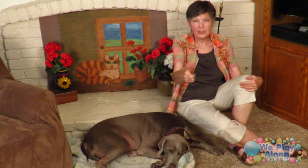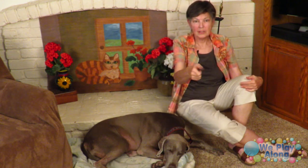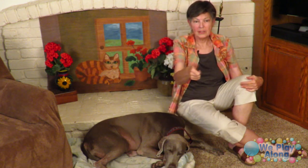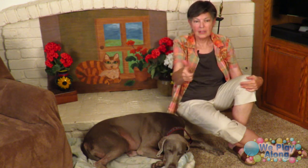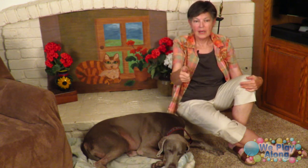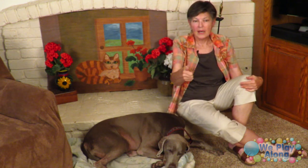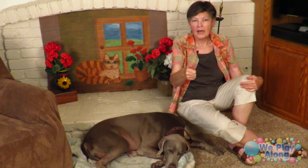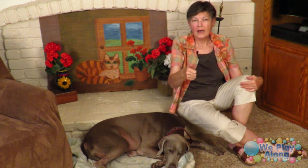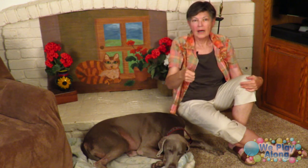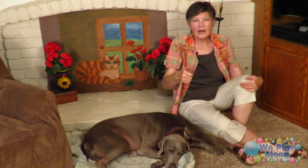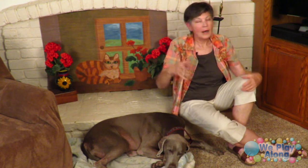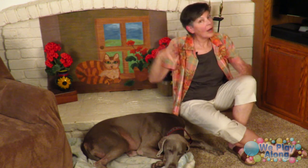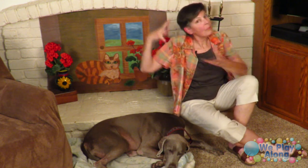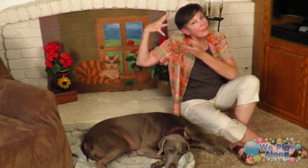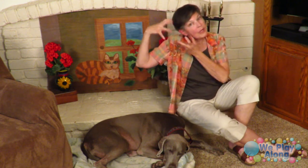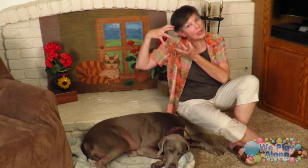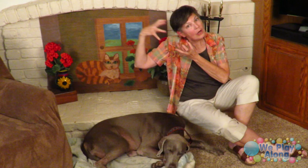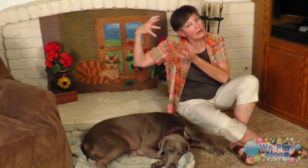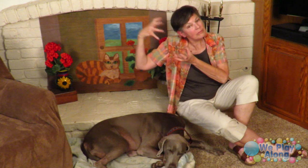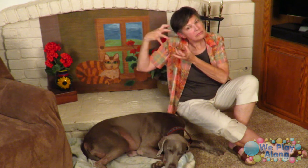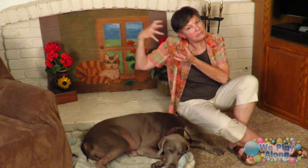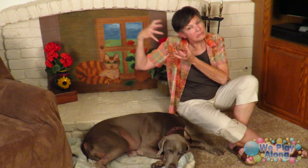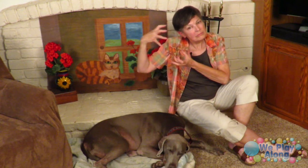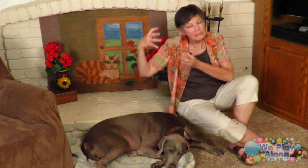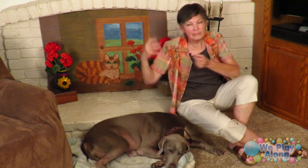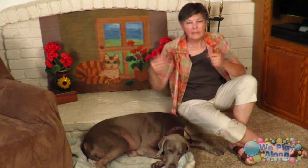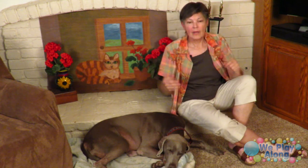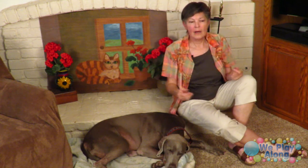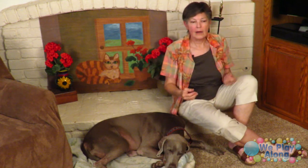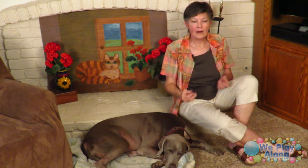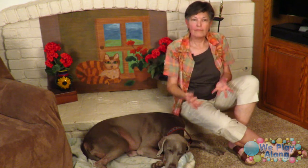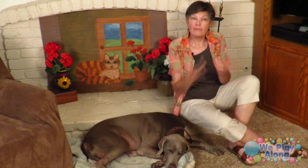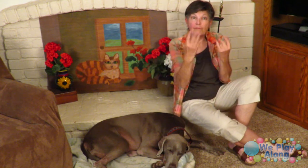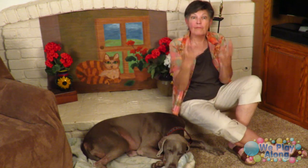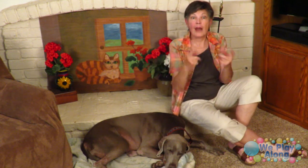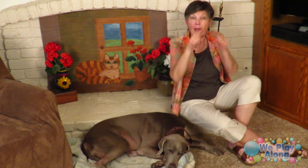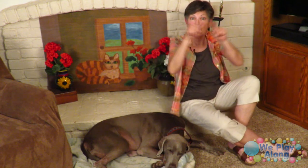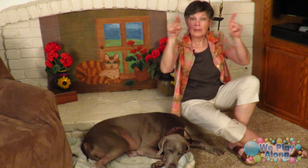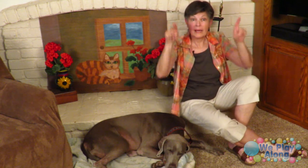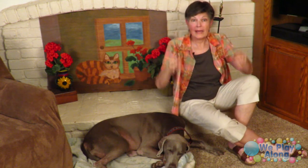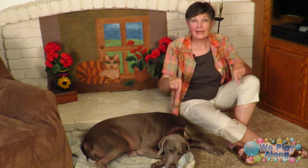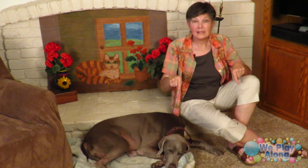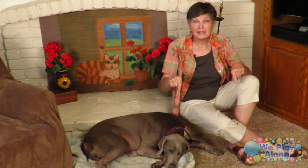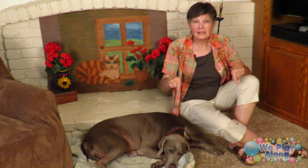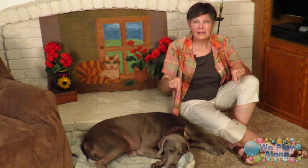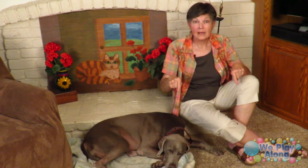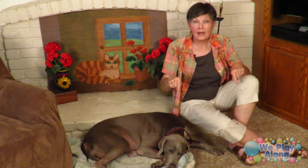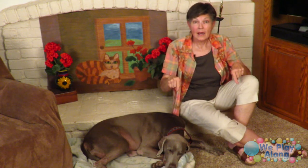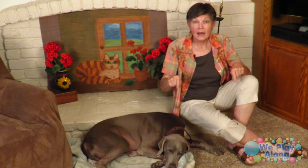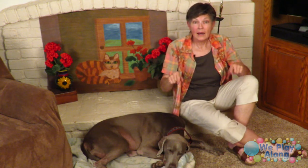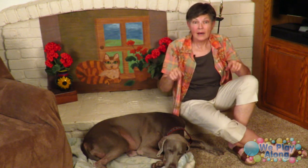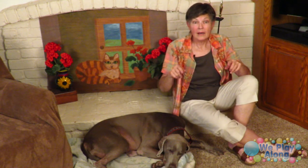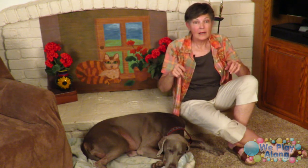a pillow our fireplace a